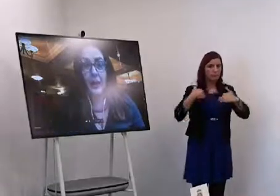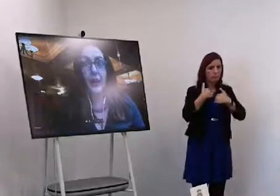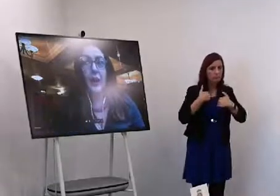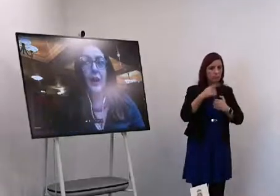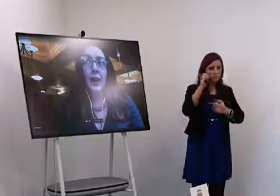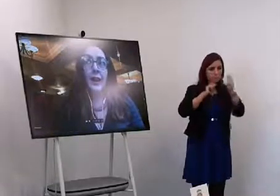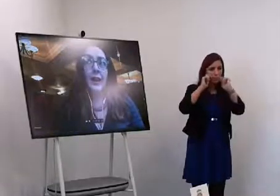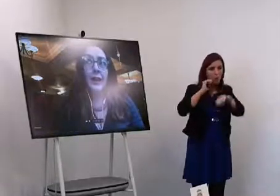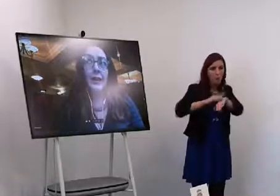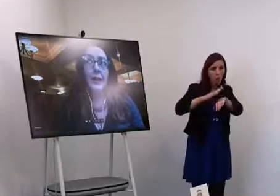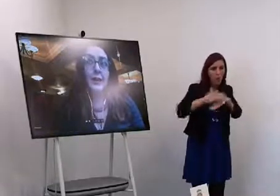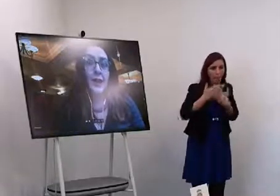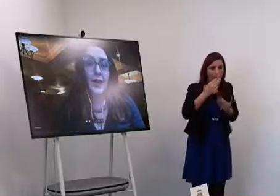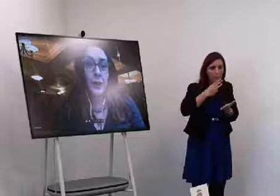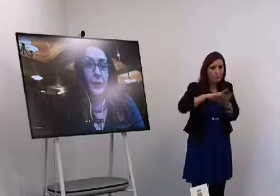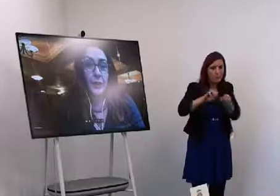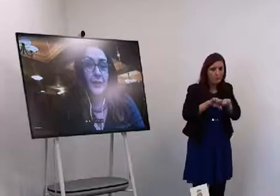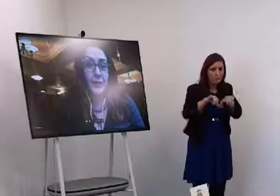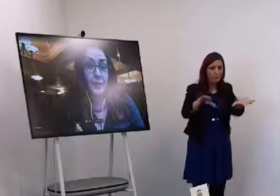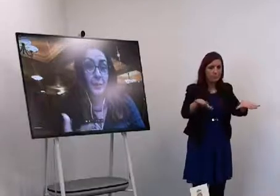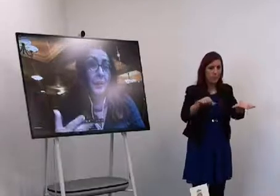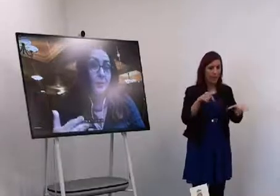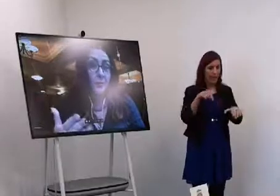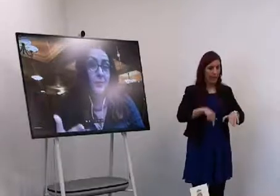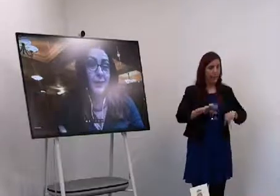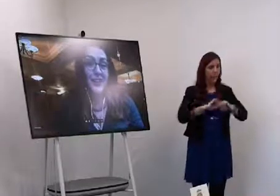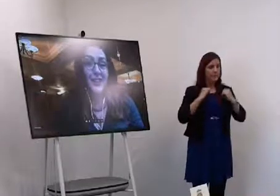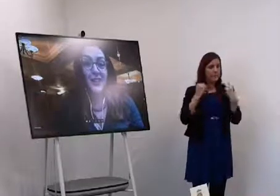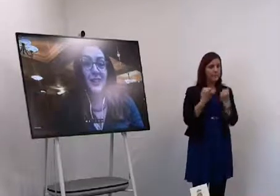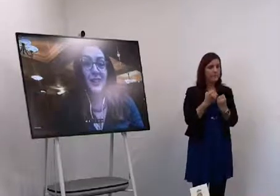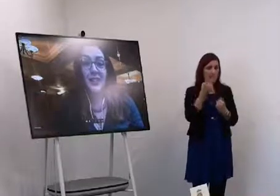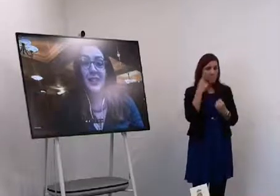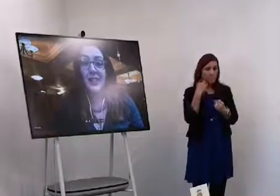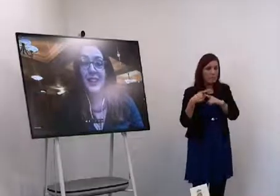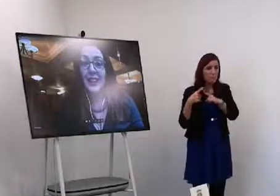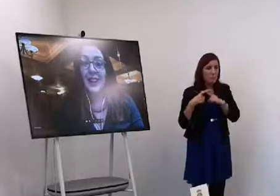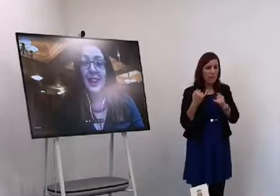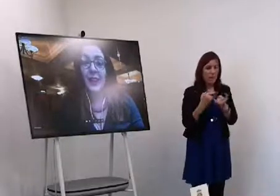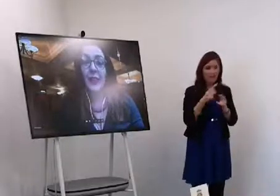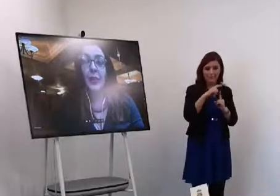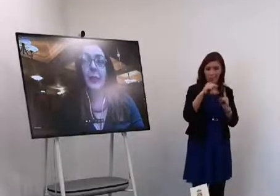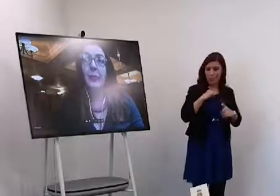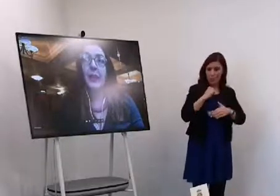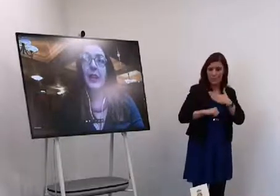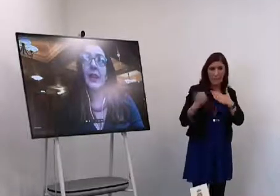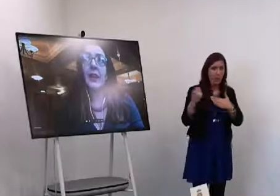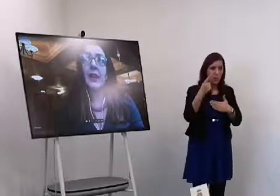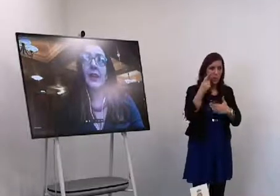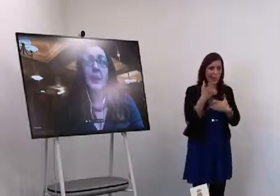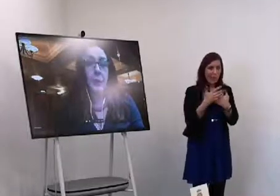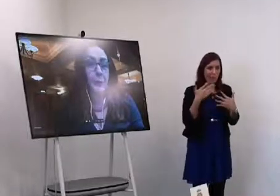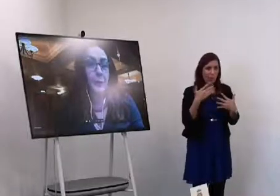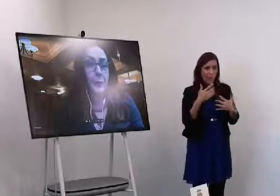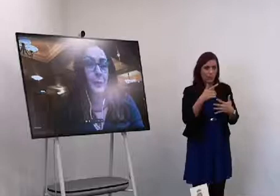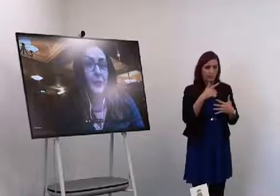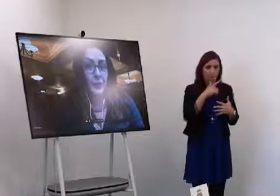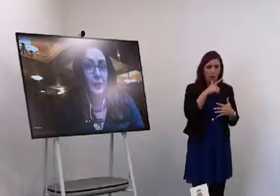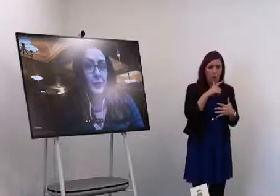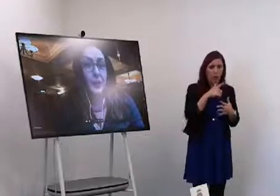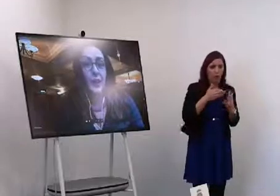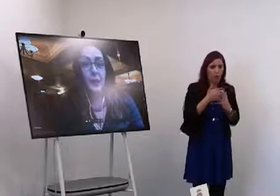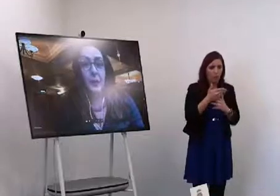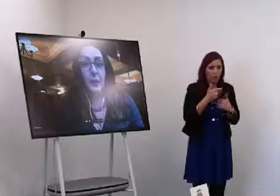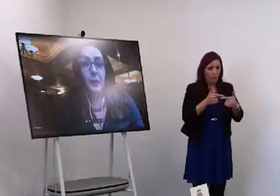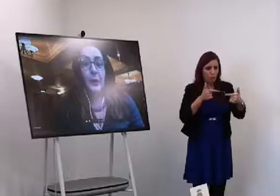message out. And in this society where things have become, like the visual, as you can see today and how we're speaking, that becomes more